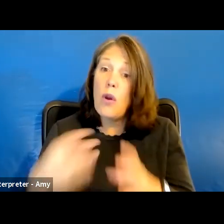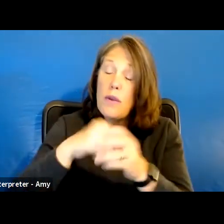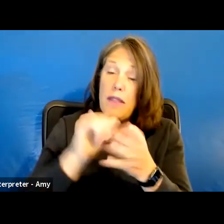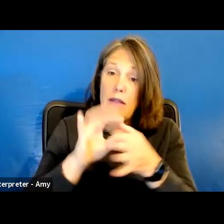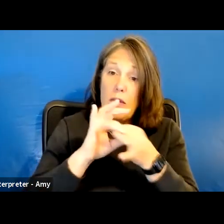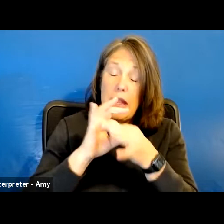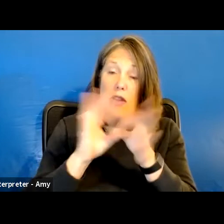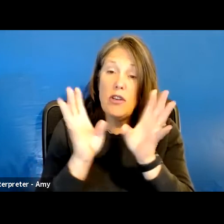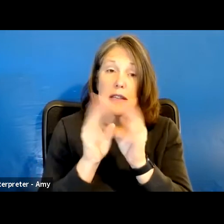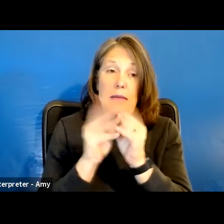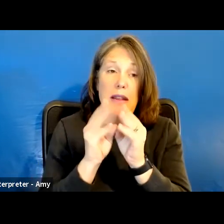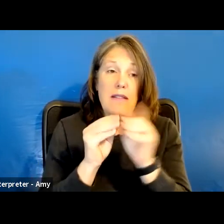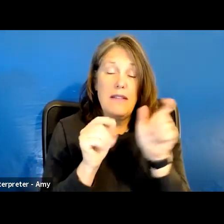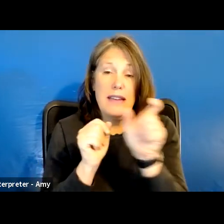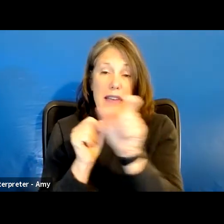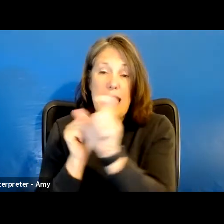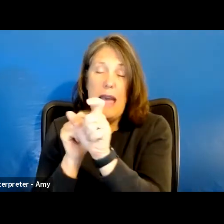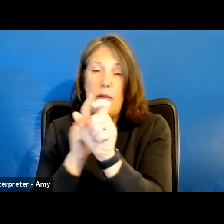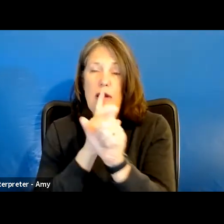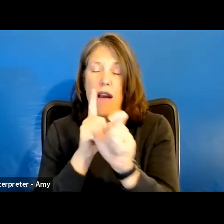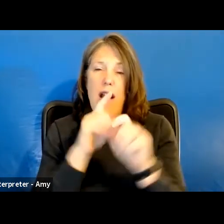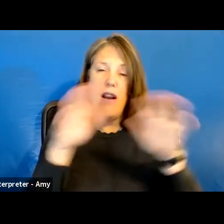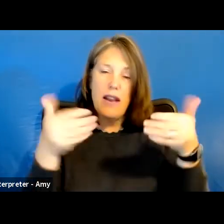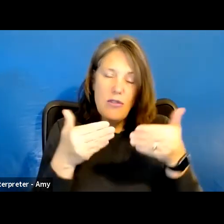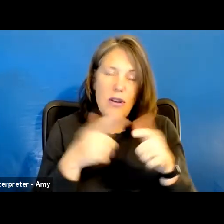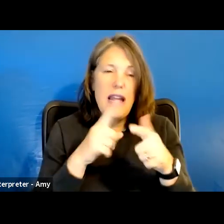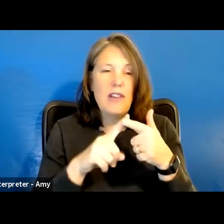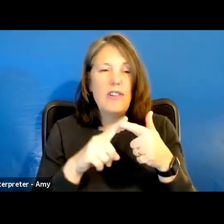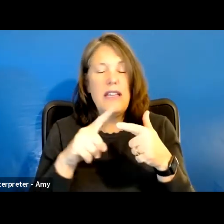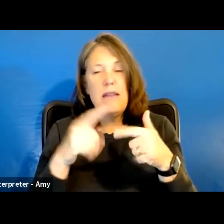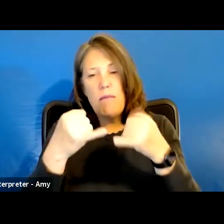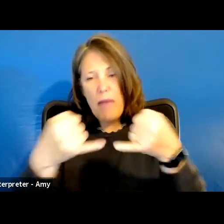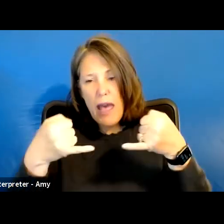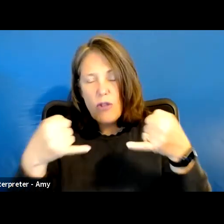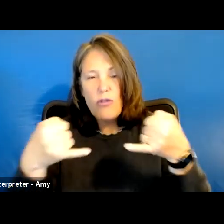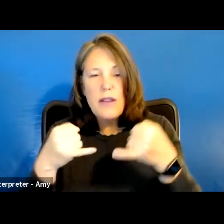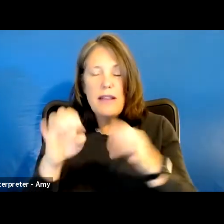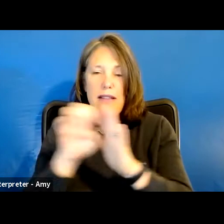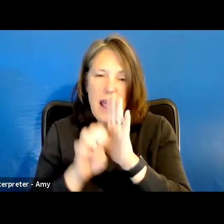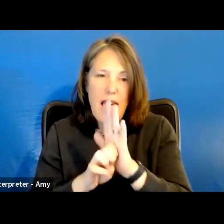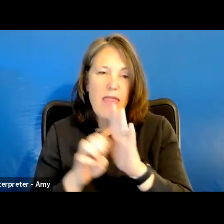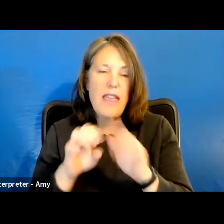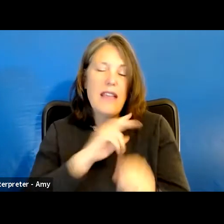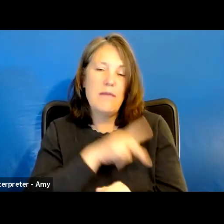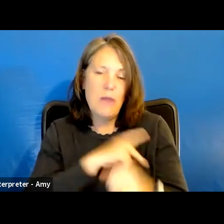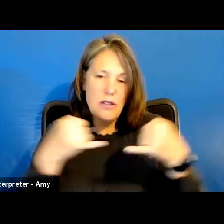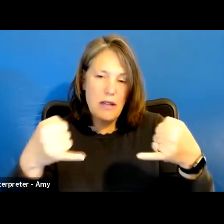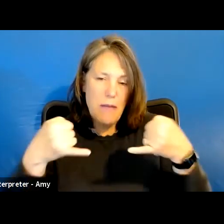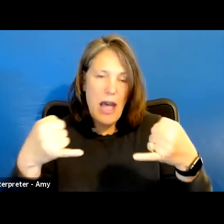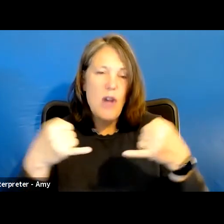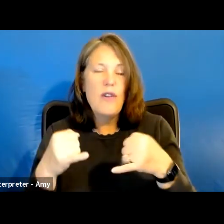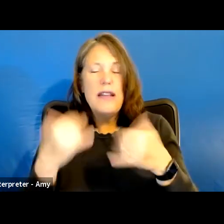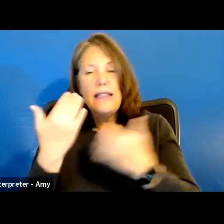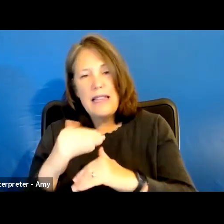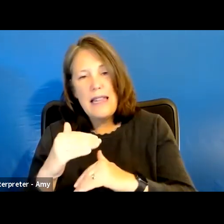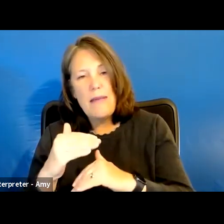the tab topics are introduction, boundaries, ethics, personal boundaries, limits,